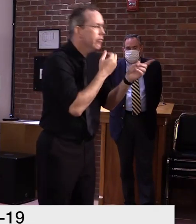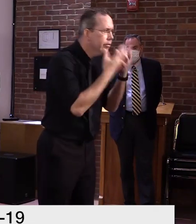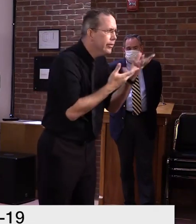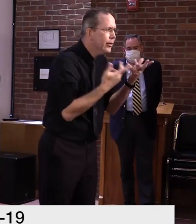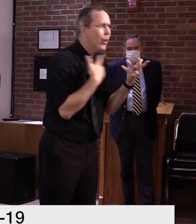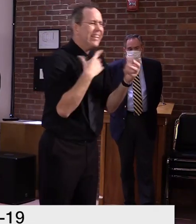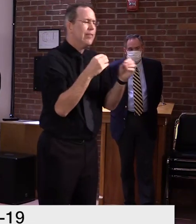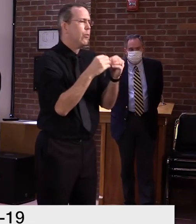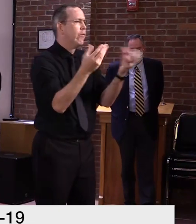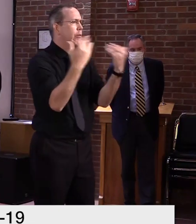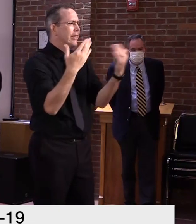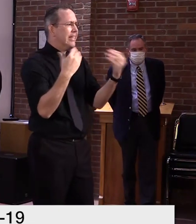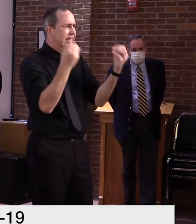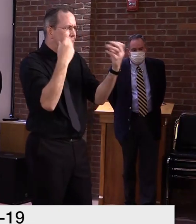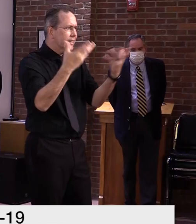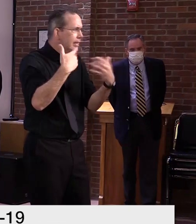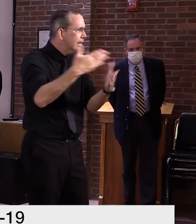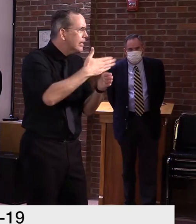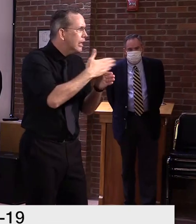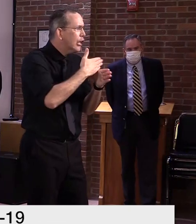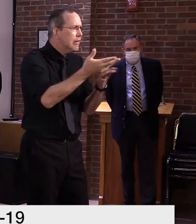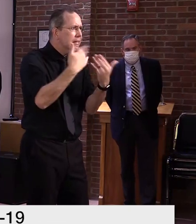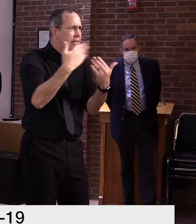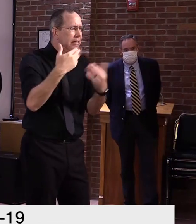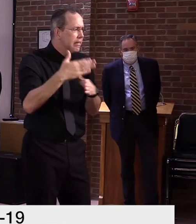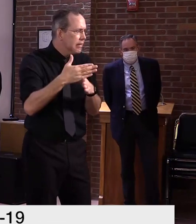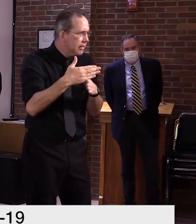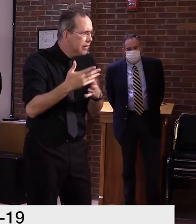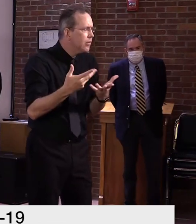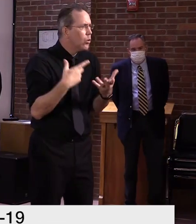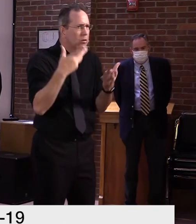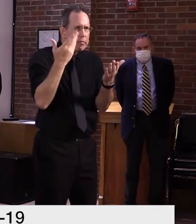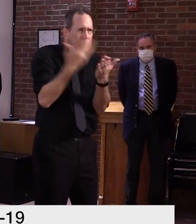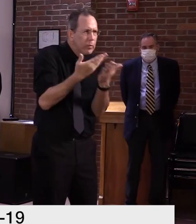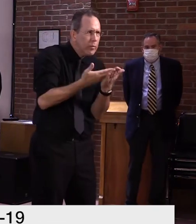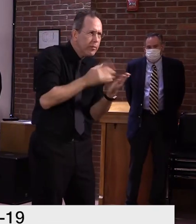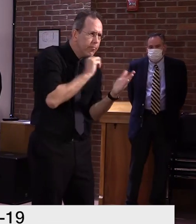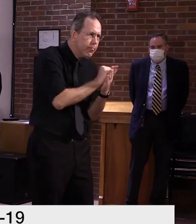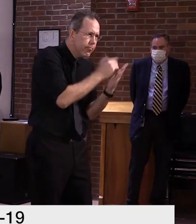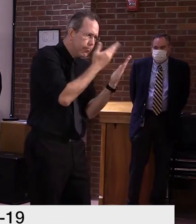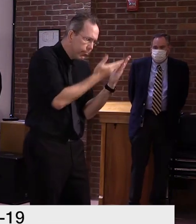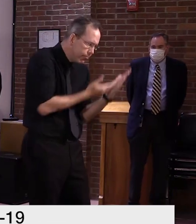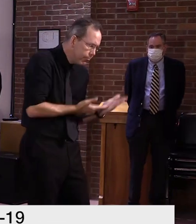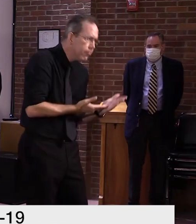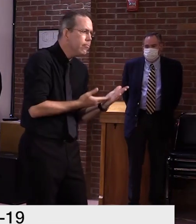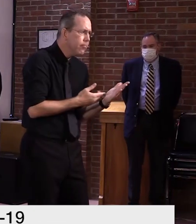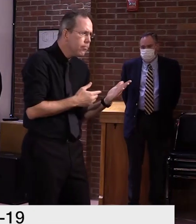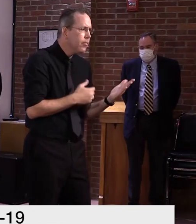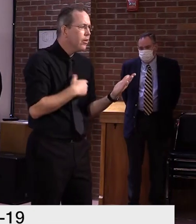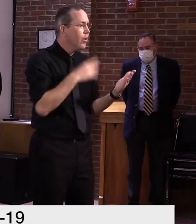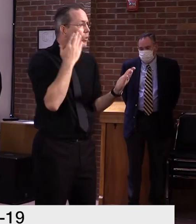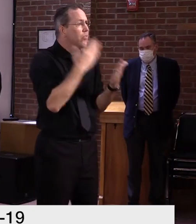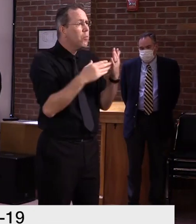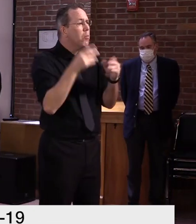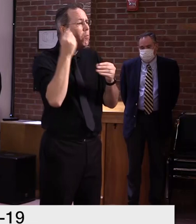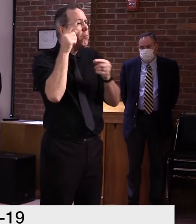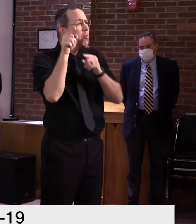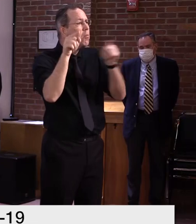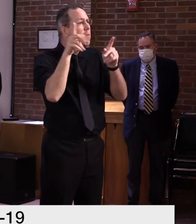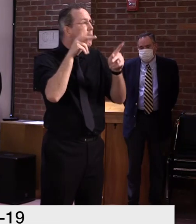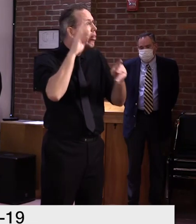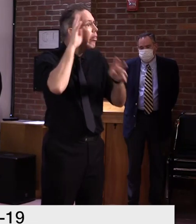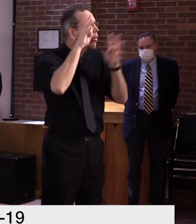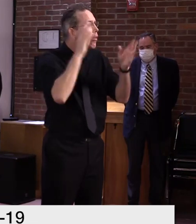as time goes on. But everyone is trying to come up with a vaccine plus learn more about what it means when you've been infected.